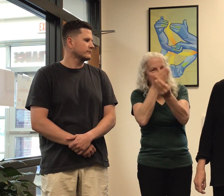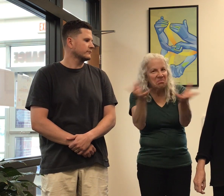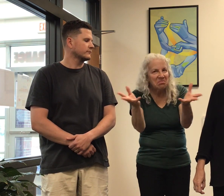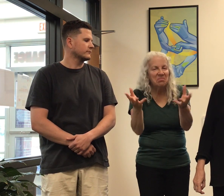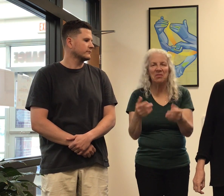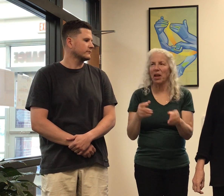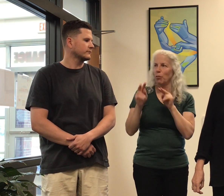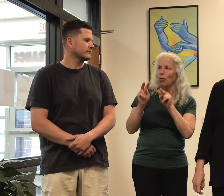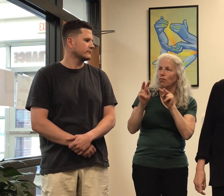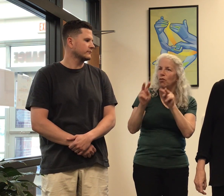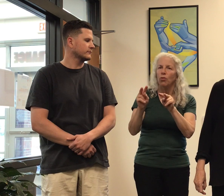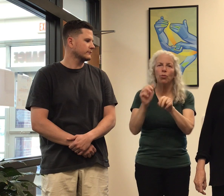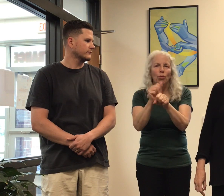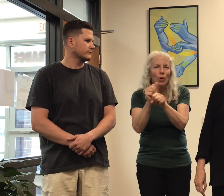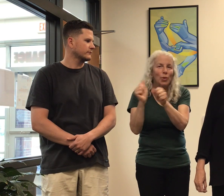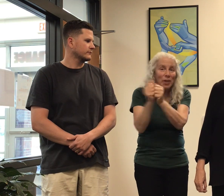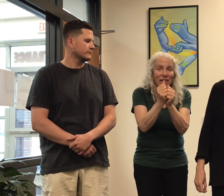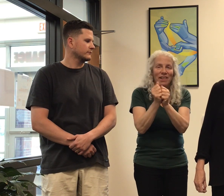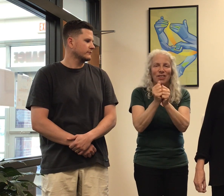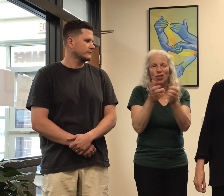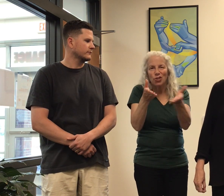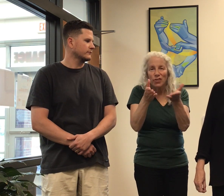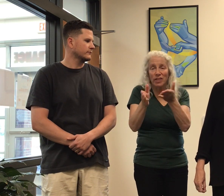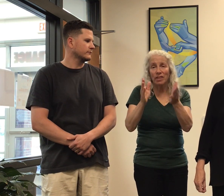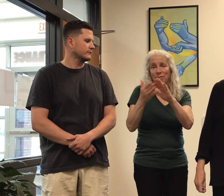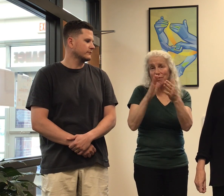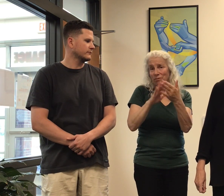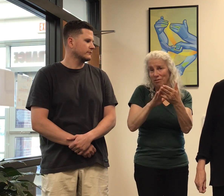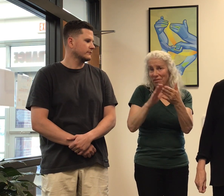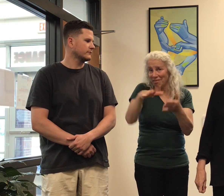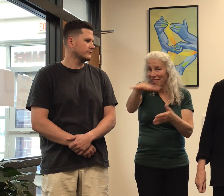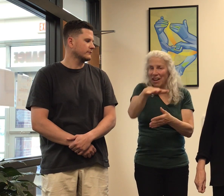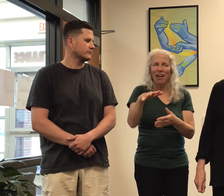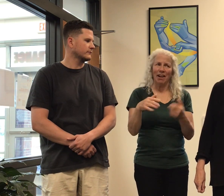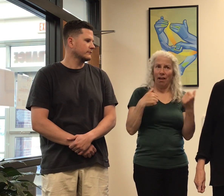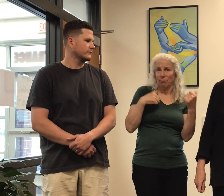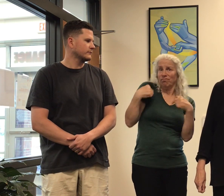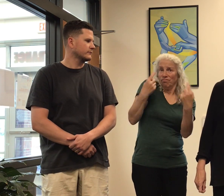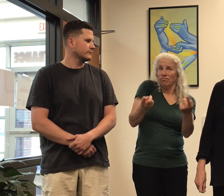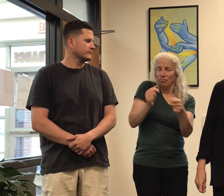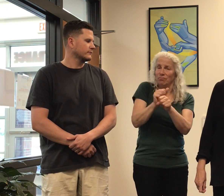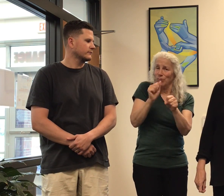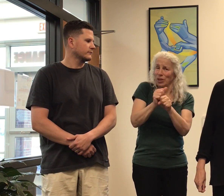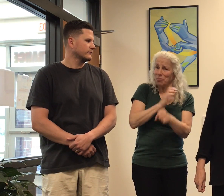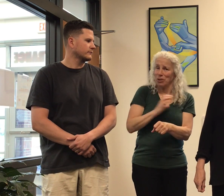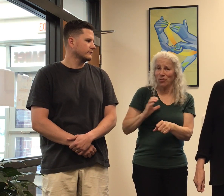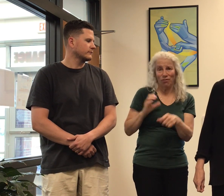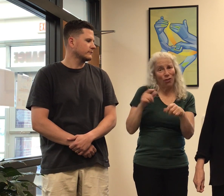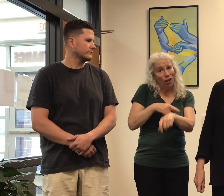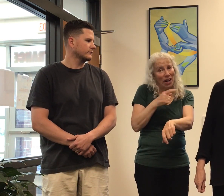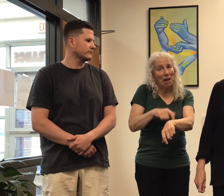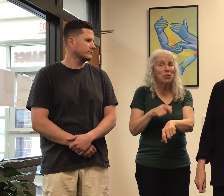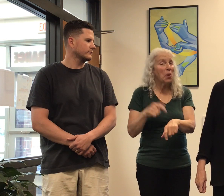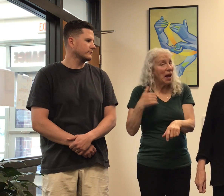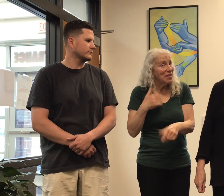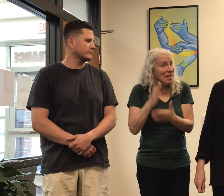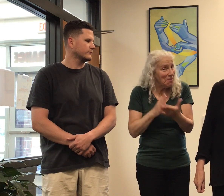the community. And I have been a commissioner for quite some time, so I do bring some experience. And now I'm happy to